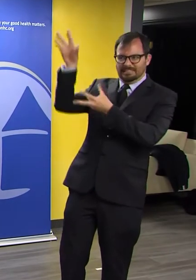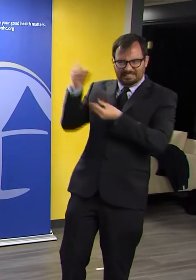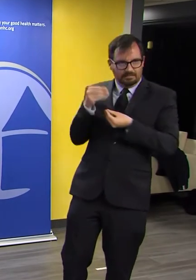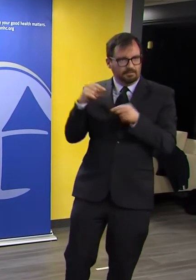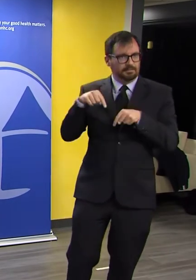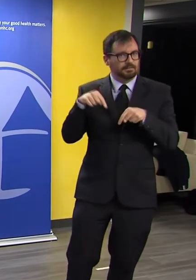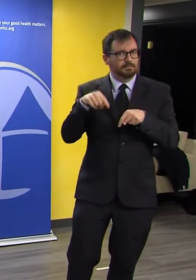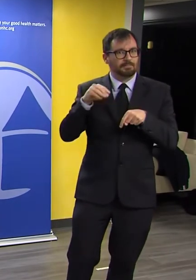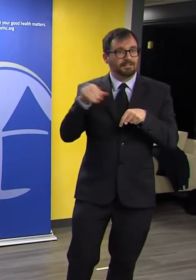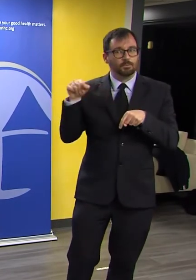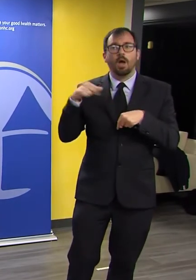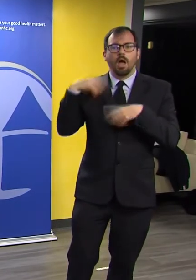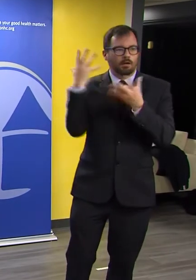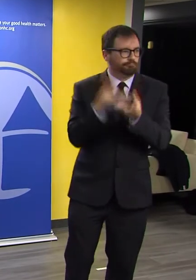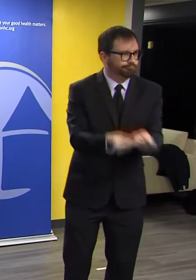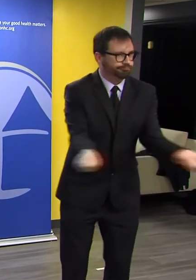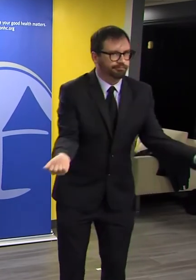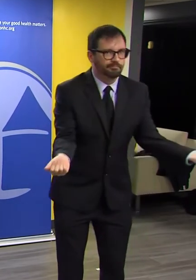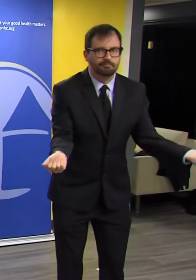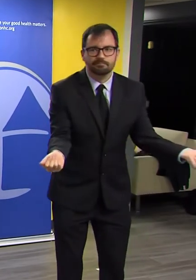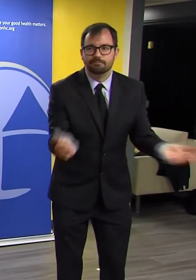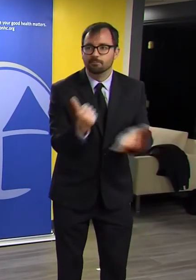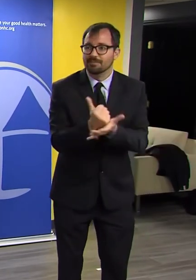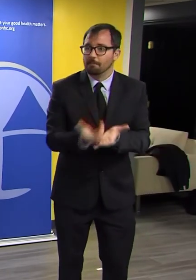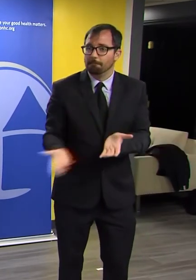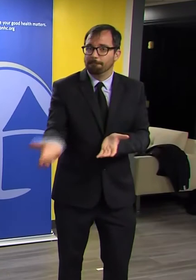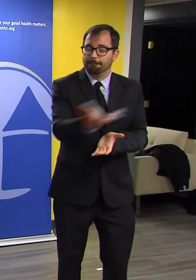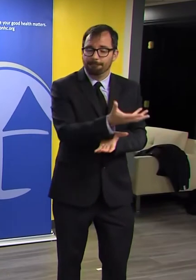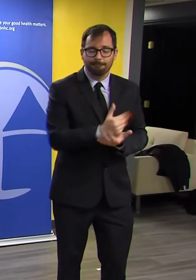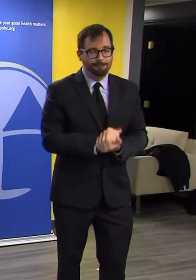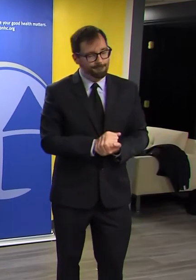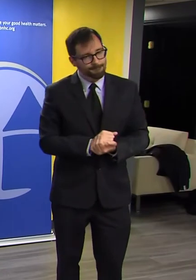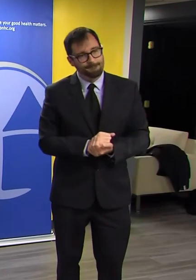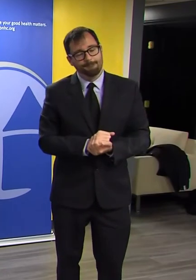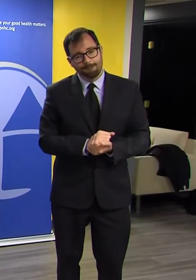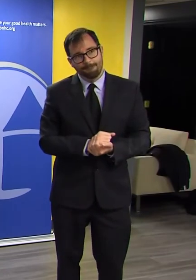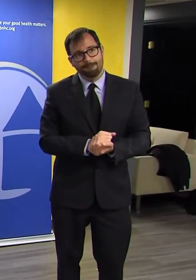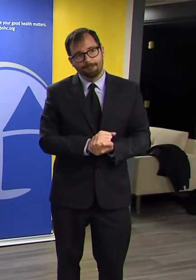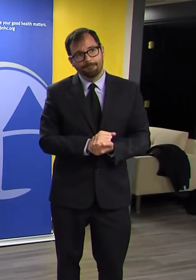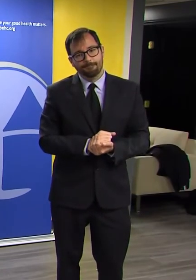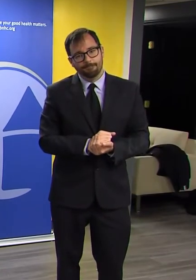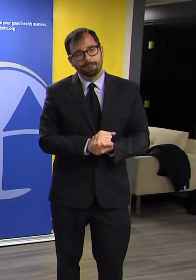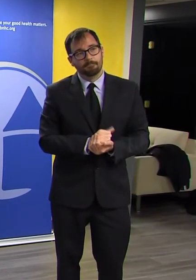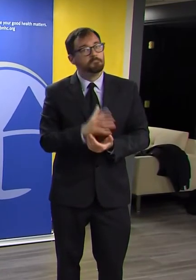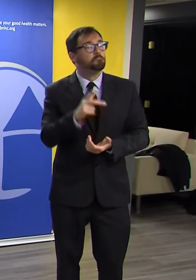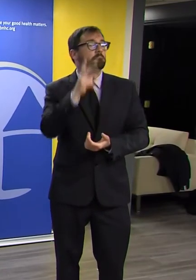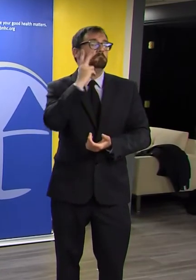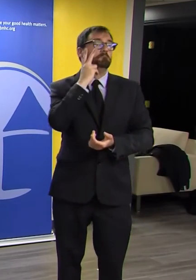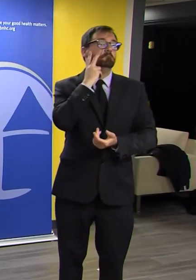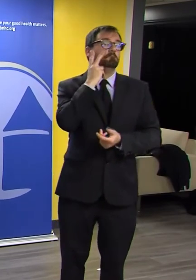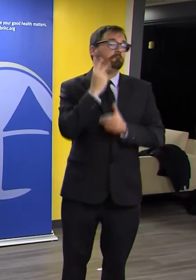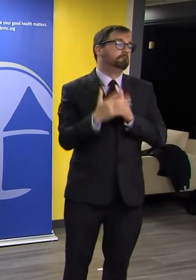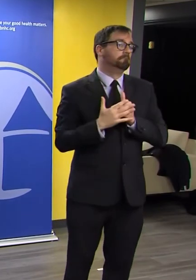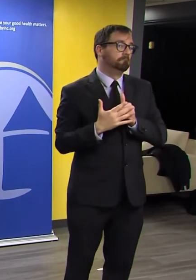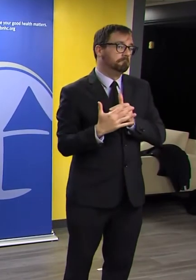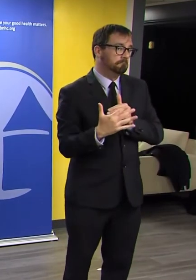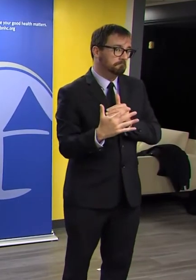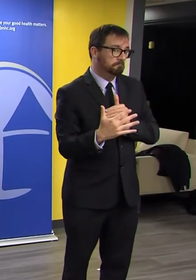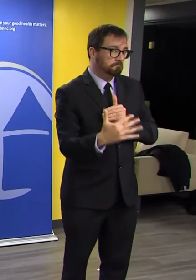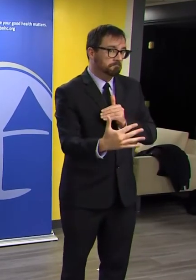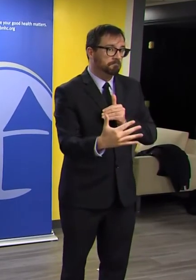Massachusetts, it's possible that the benefits will be reduced. However, children are still eligible for SNAP, WIC,